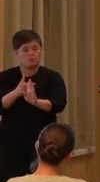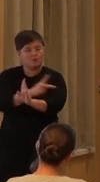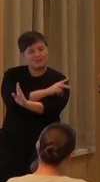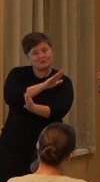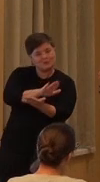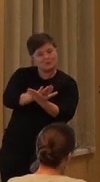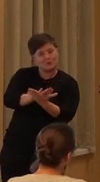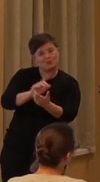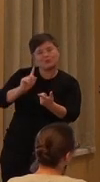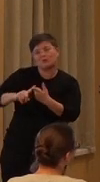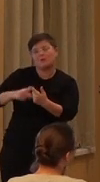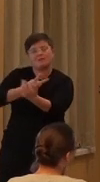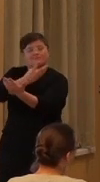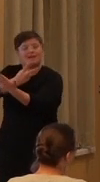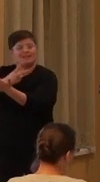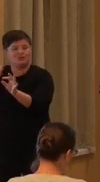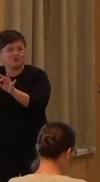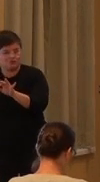to postgraduate students.